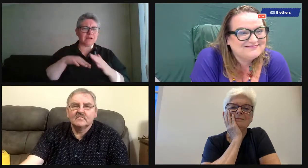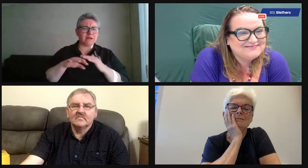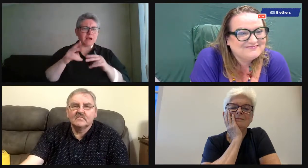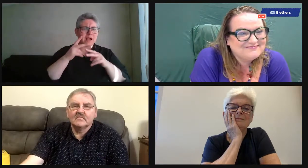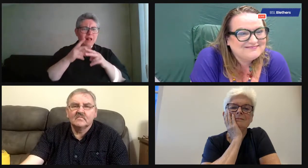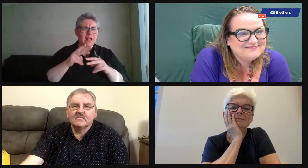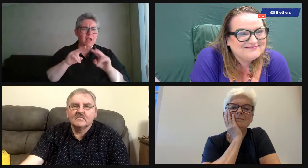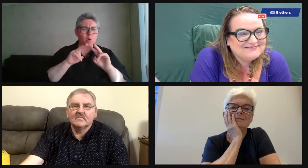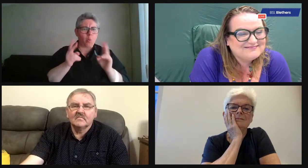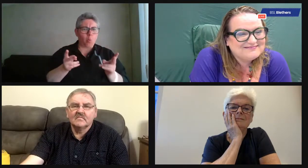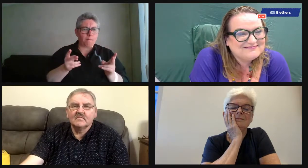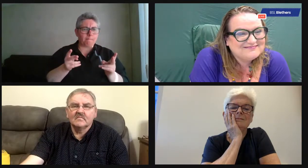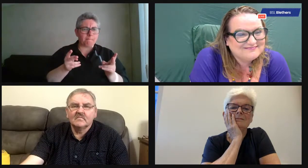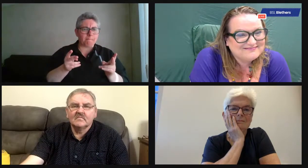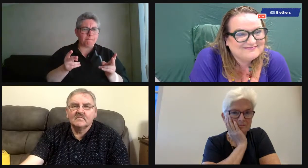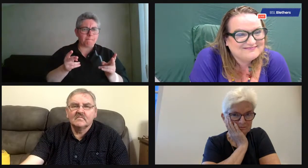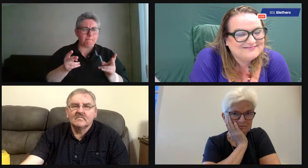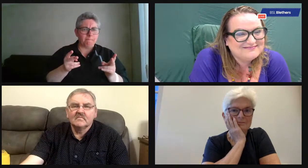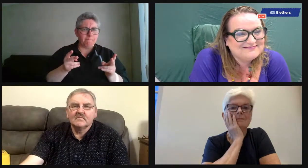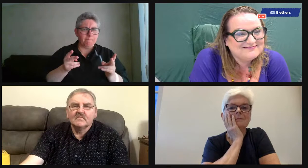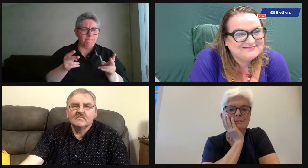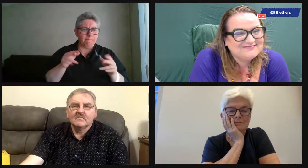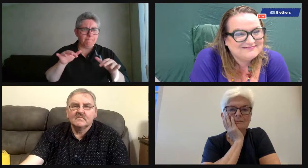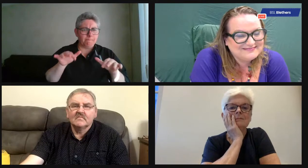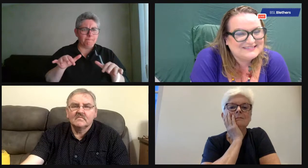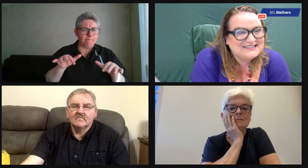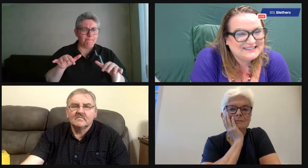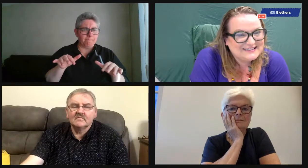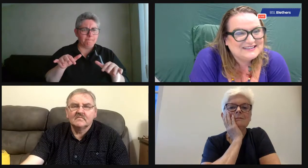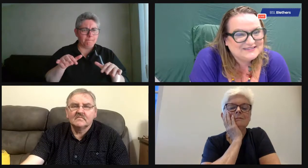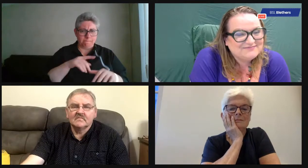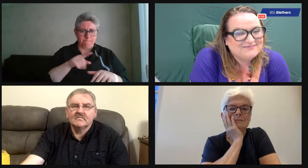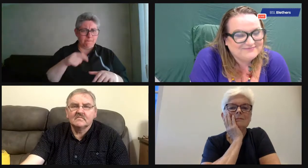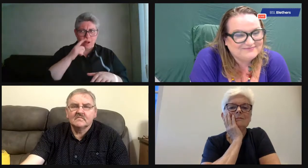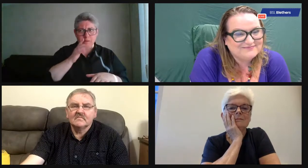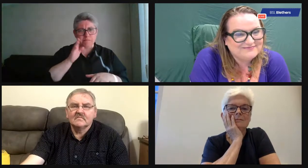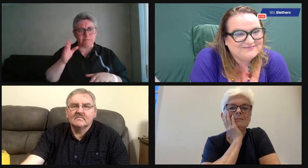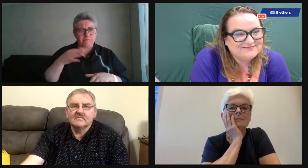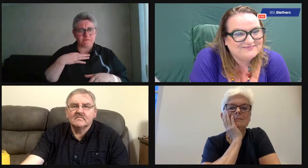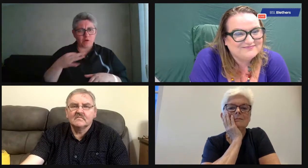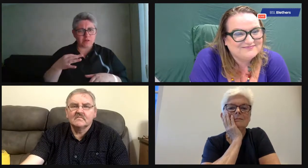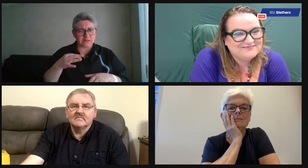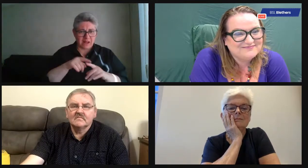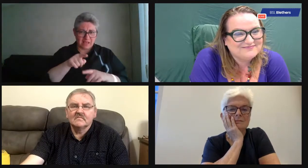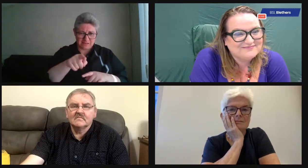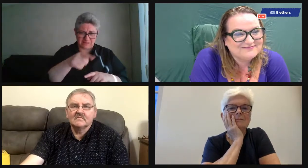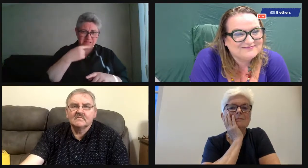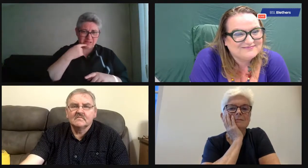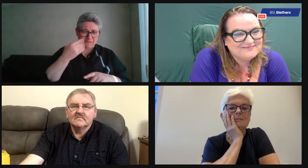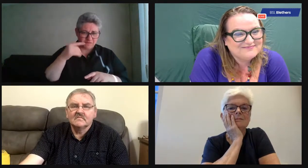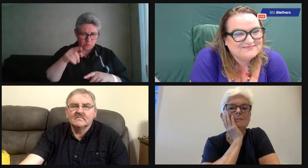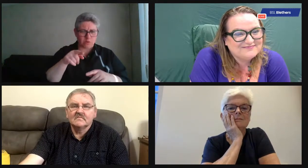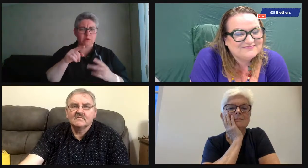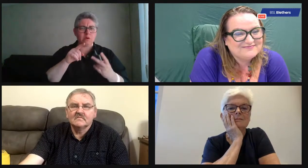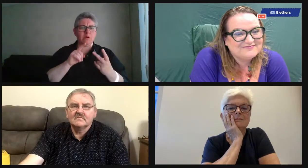And there are a lot of deaf people out there in care homes at the moment who may be feeling isolated and lonely. So,